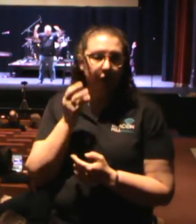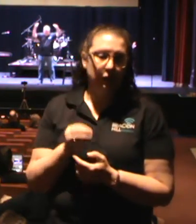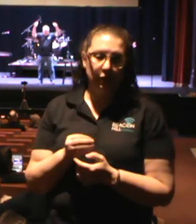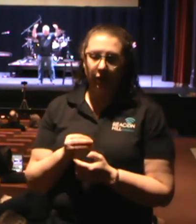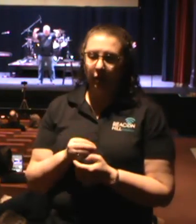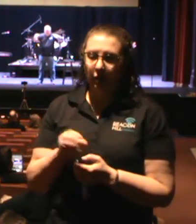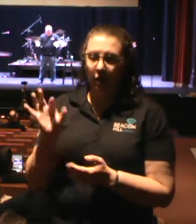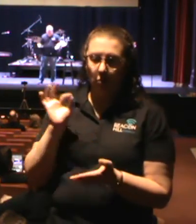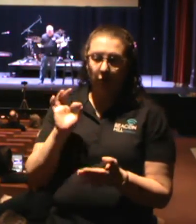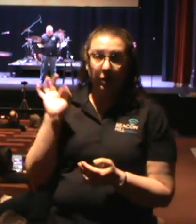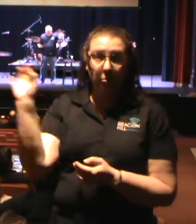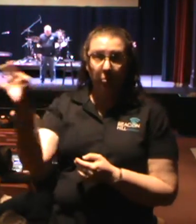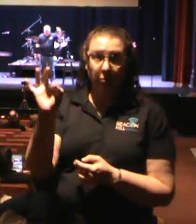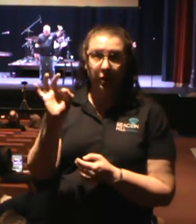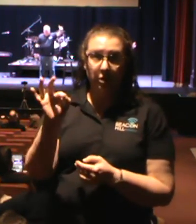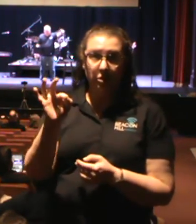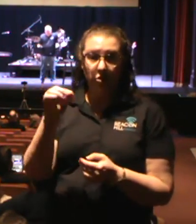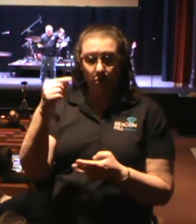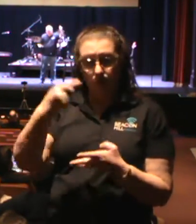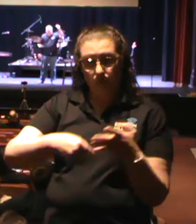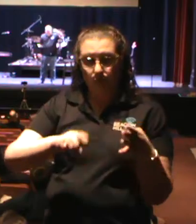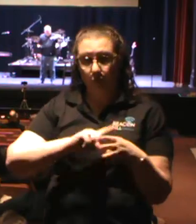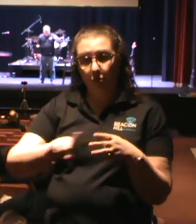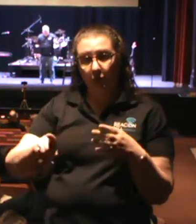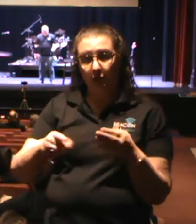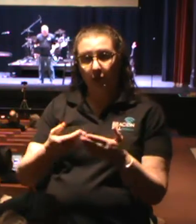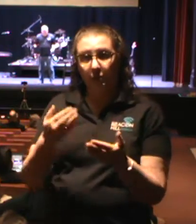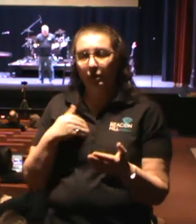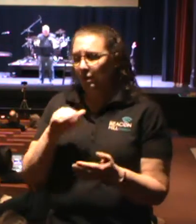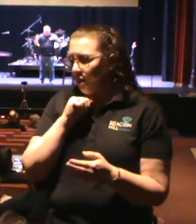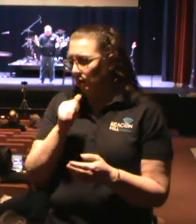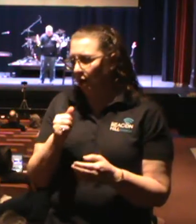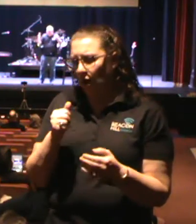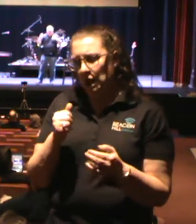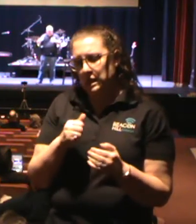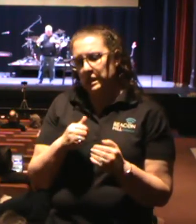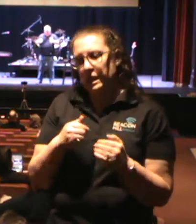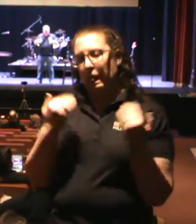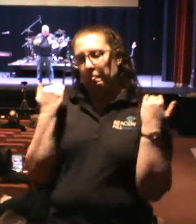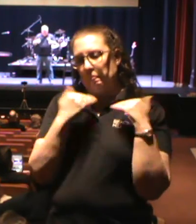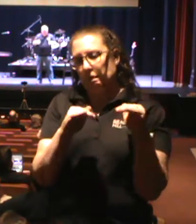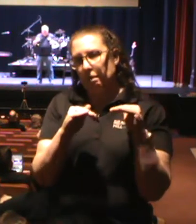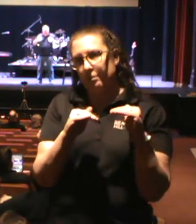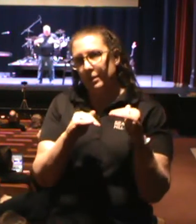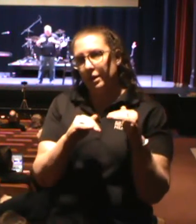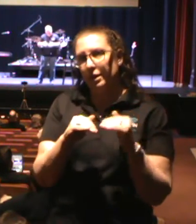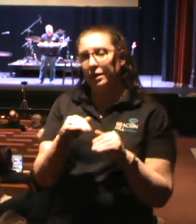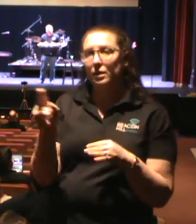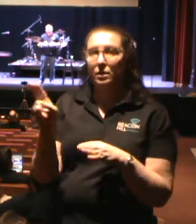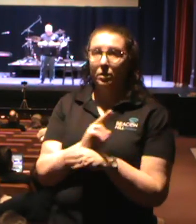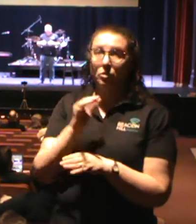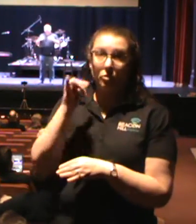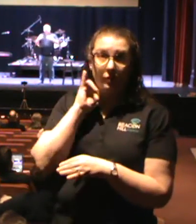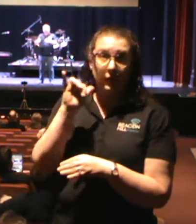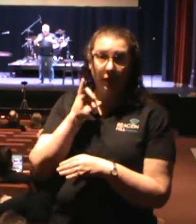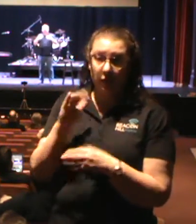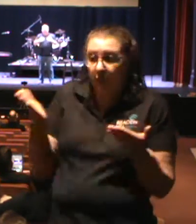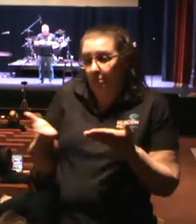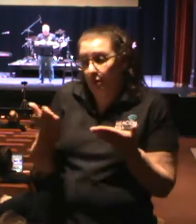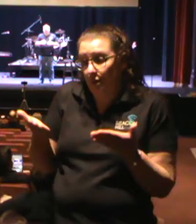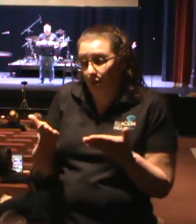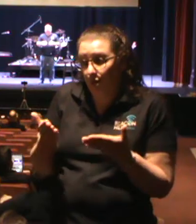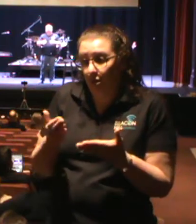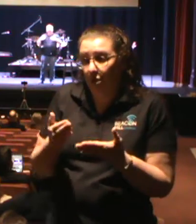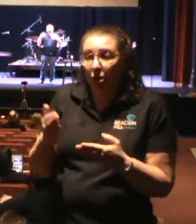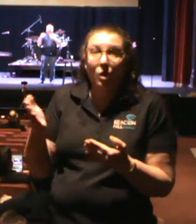And I encourage you to check it out. It's obviously not prohibiting the use of alcohol. But moderating the use of alcohol. And here at Beacon Hill, we serve